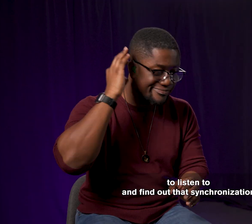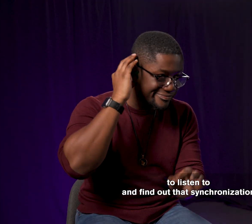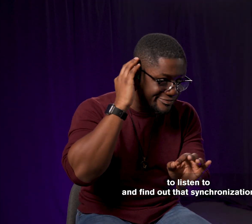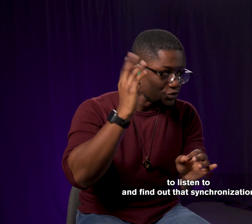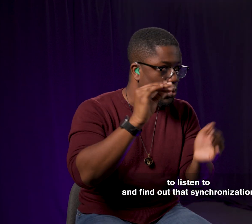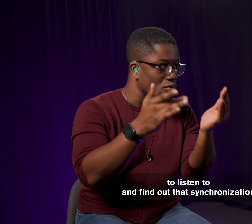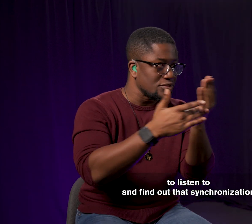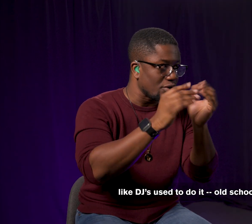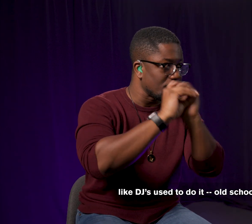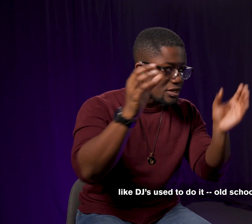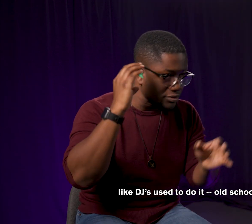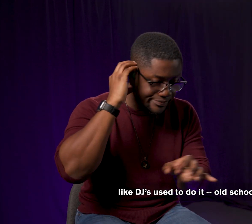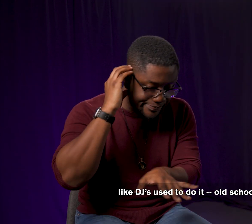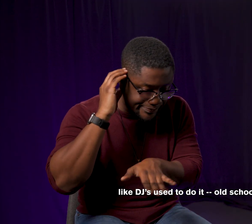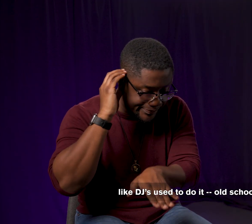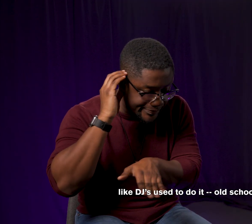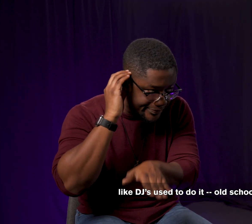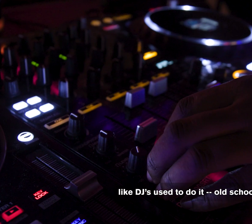out that synchronization like the DJs used to do at old school.